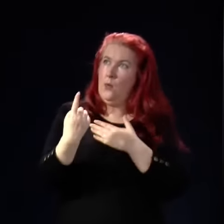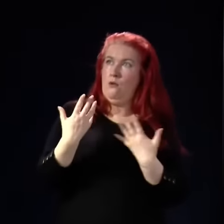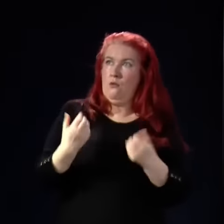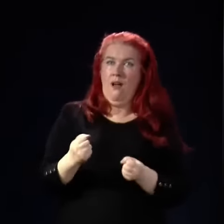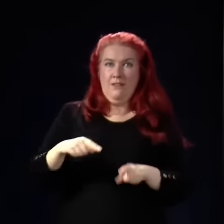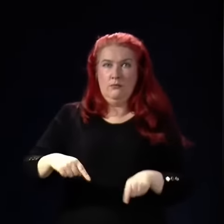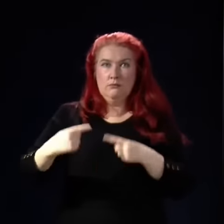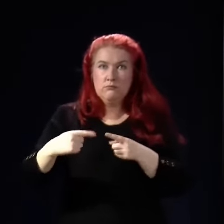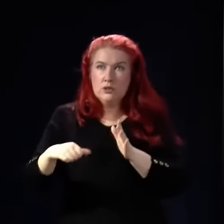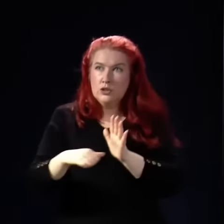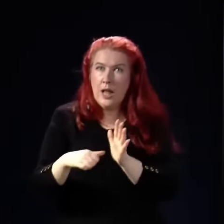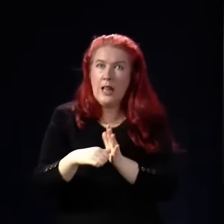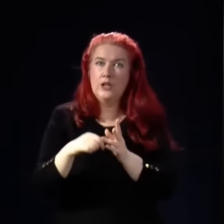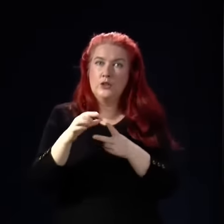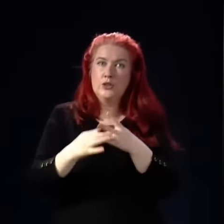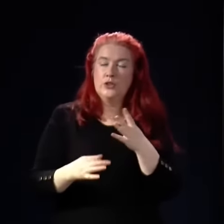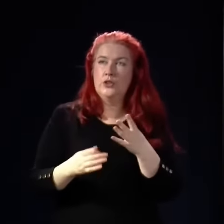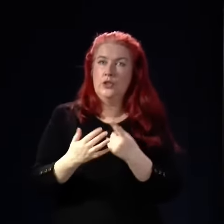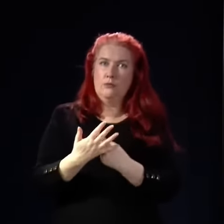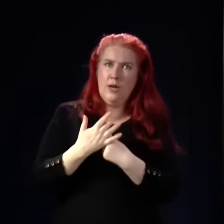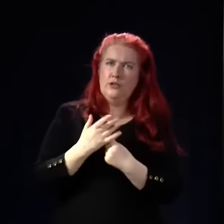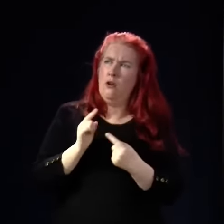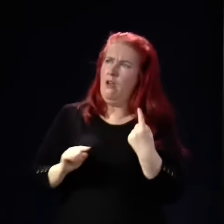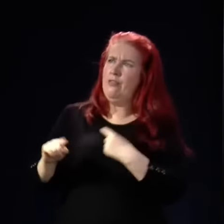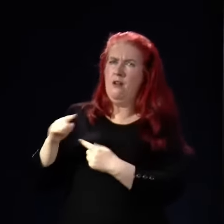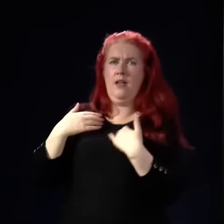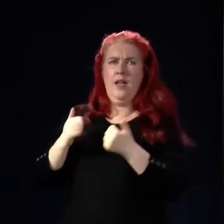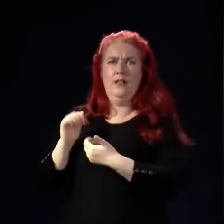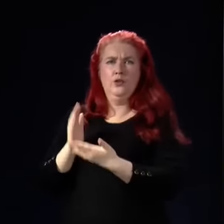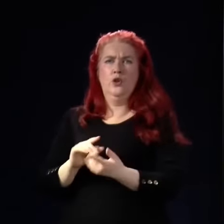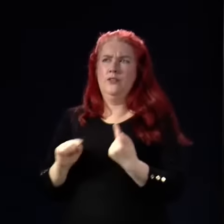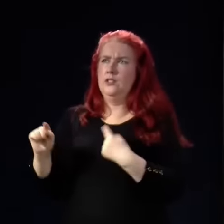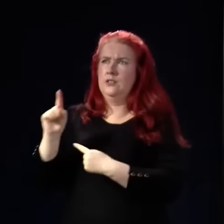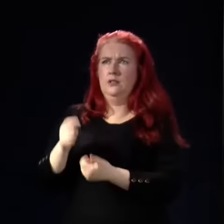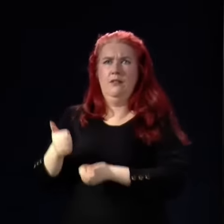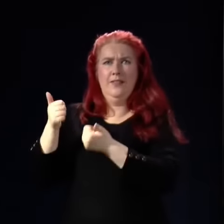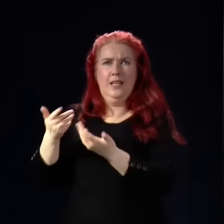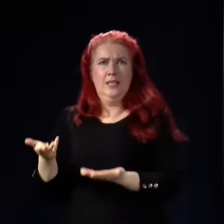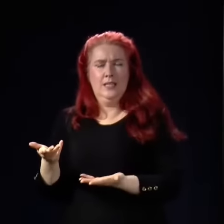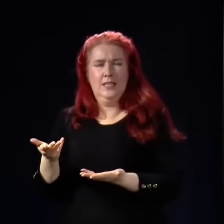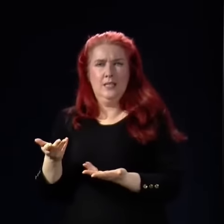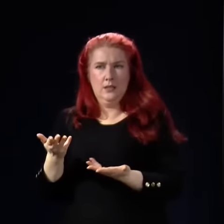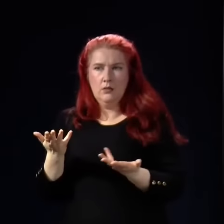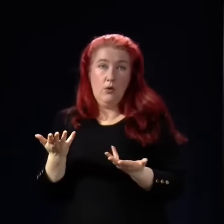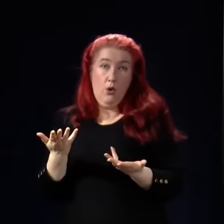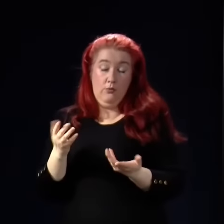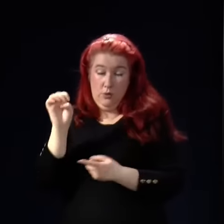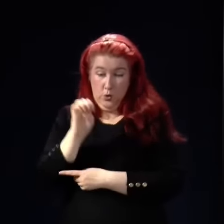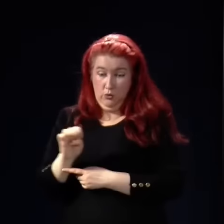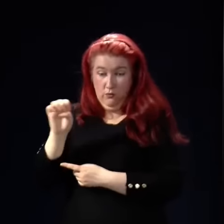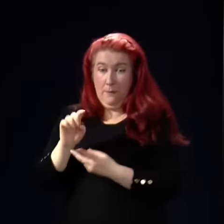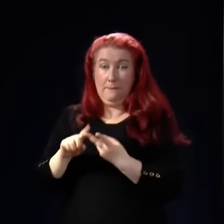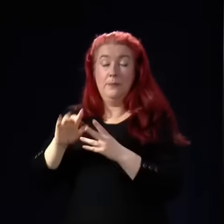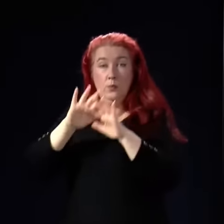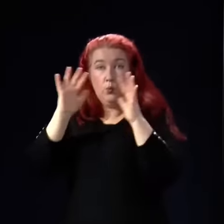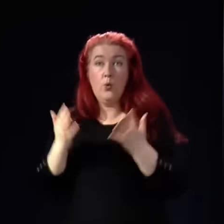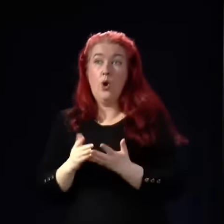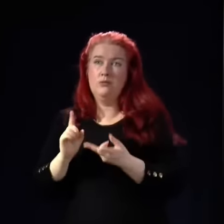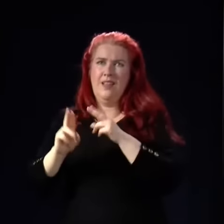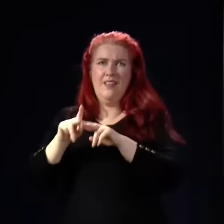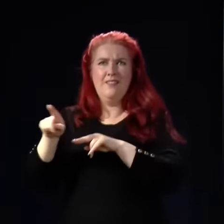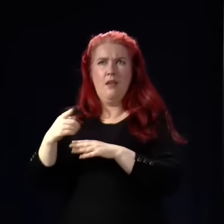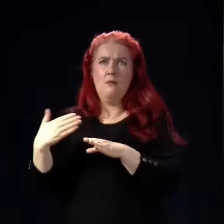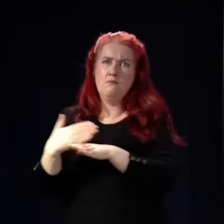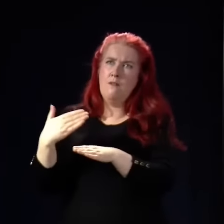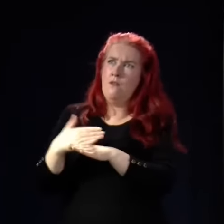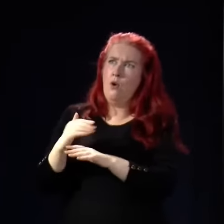challenges, facing these pressures, and other health services right across the United Kingdom, indeed, frankly, across Europe and across the world were somehow performing